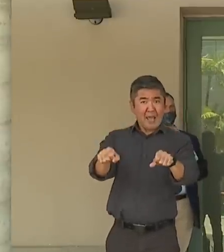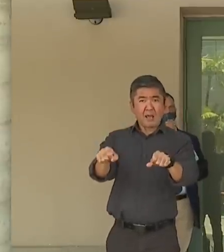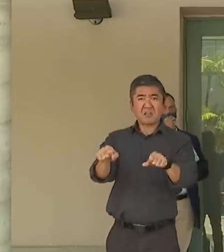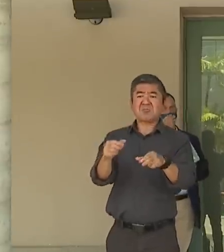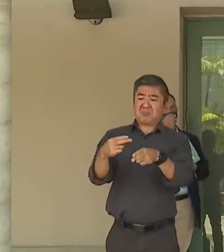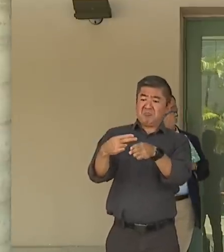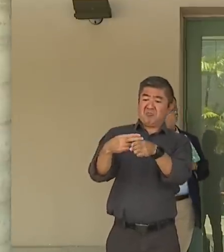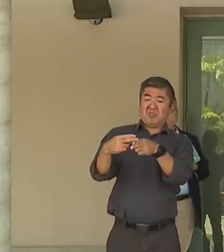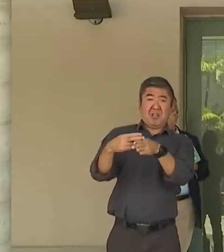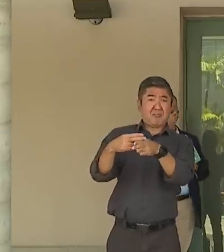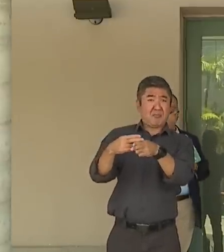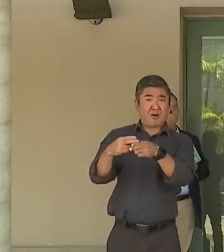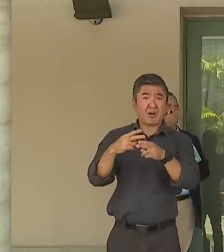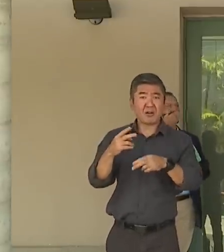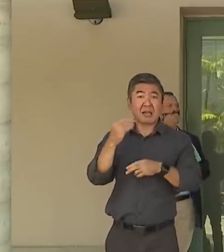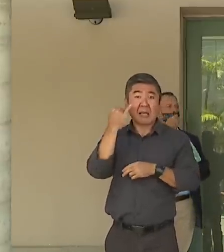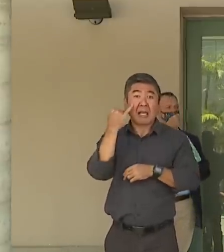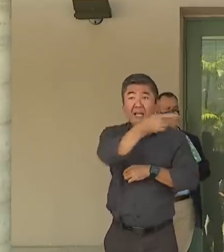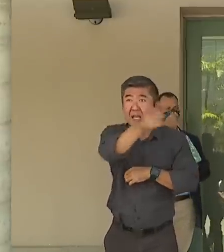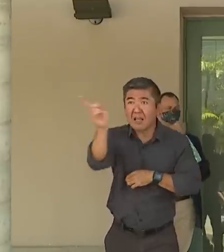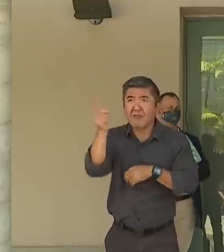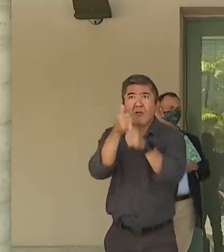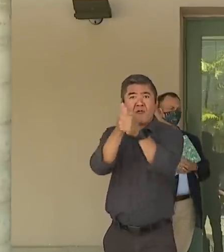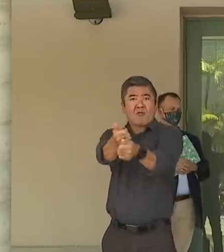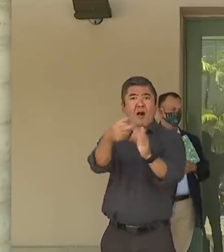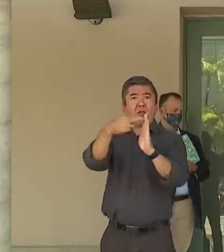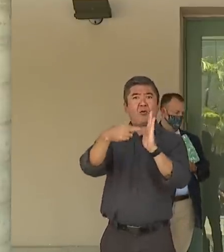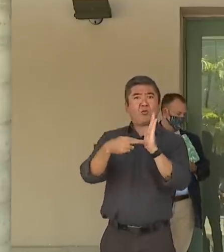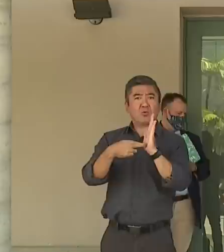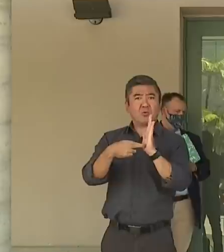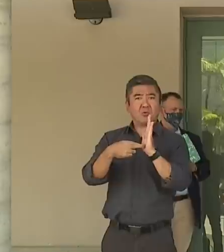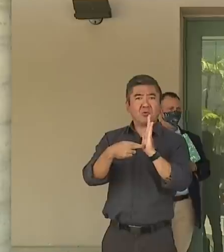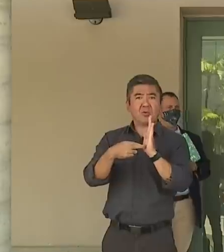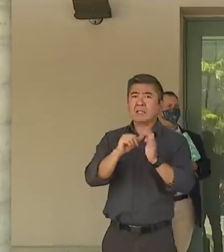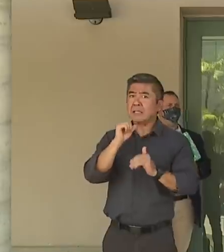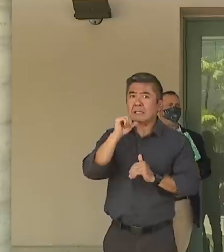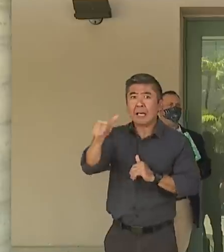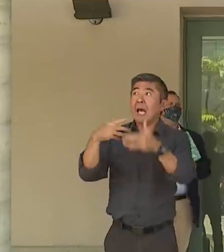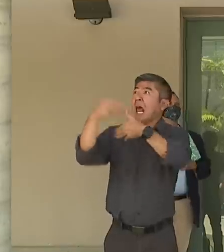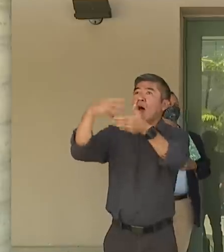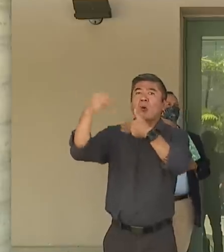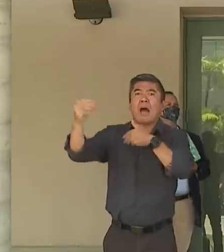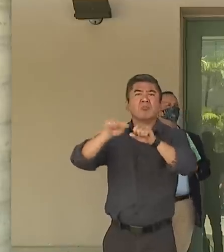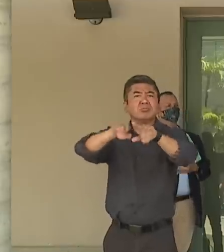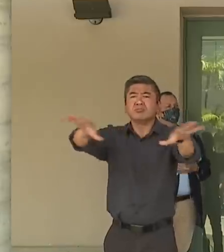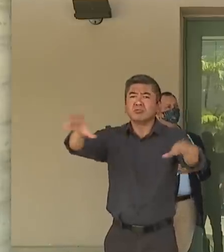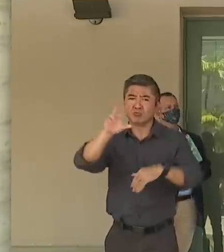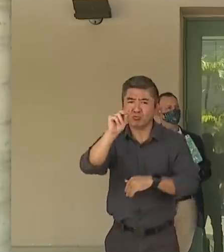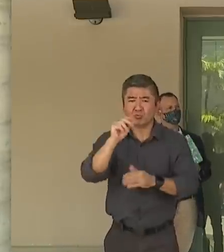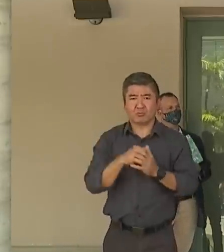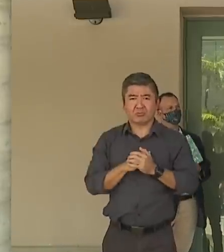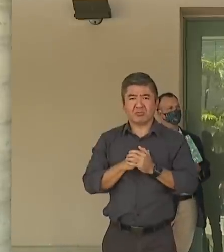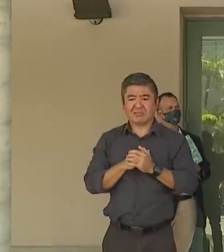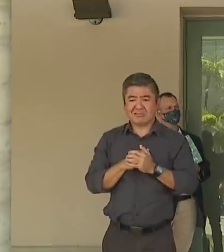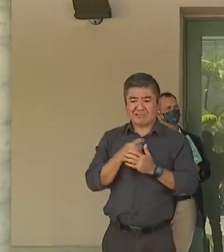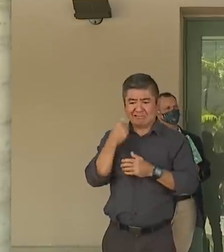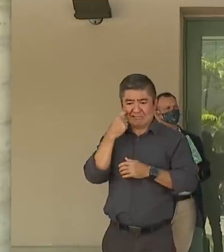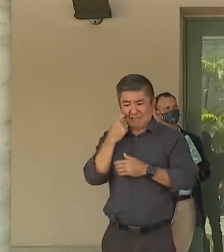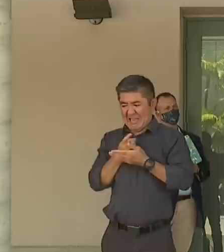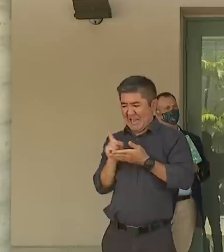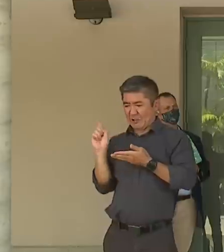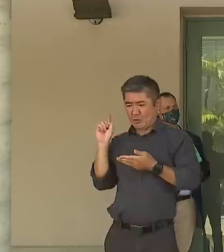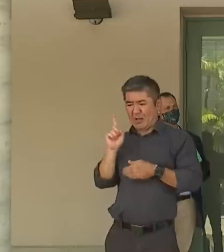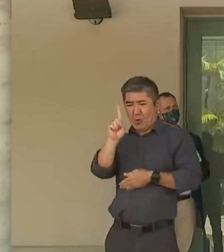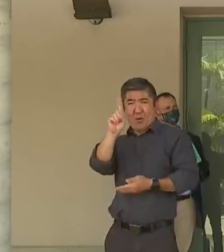by doing your part to slow the spread. There were about 1400 new cases last